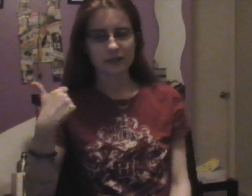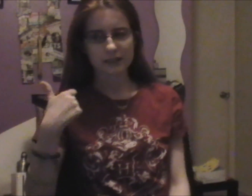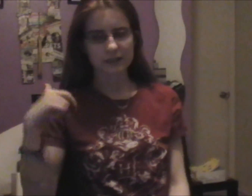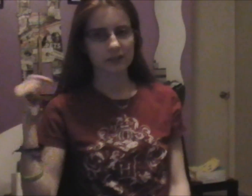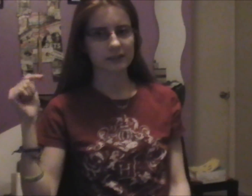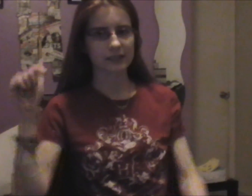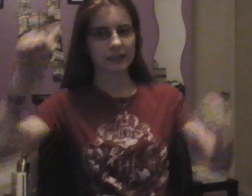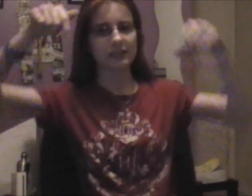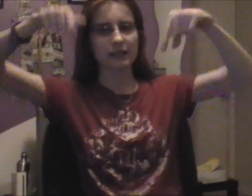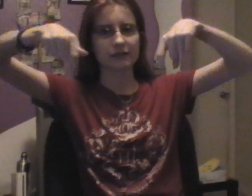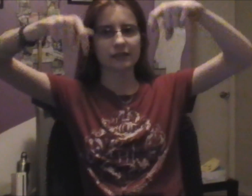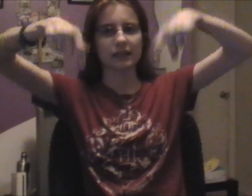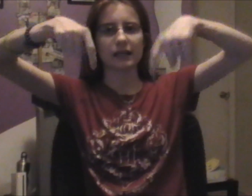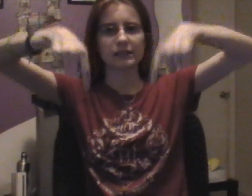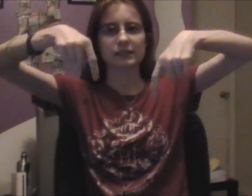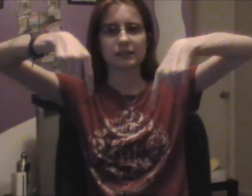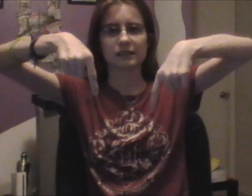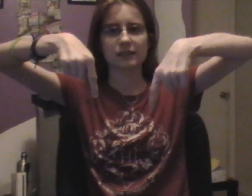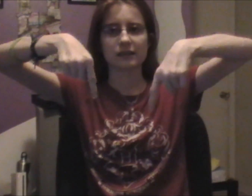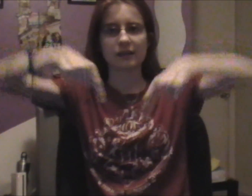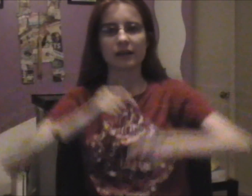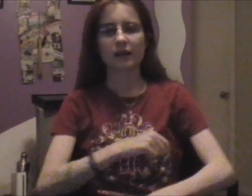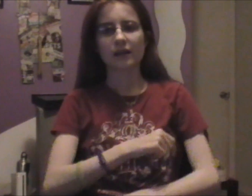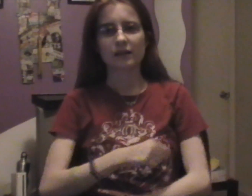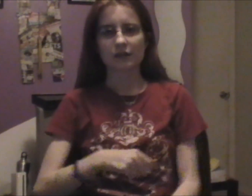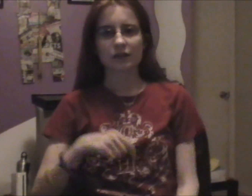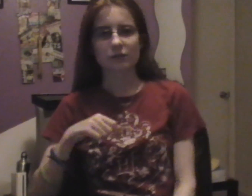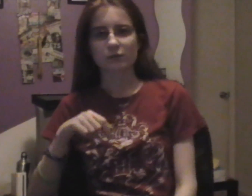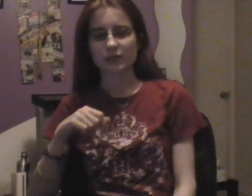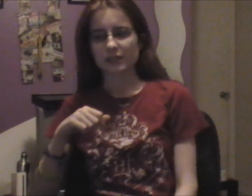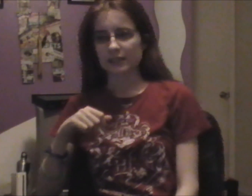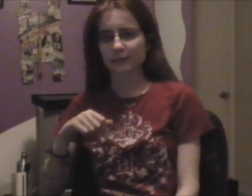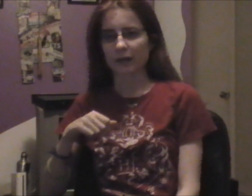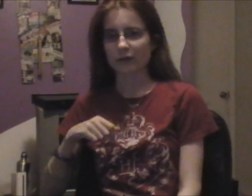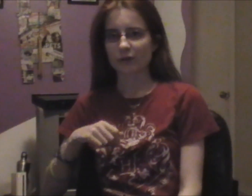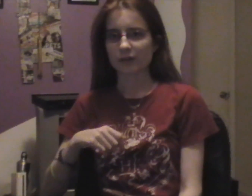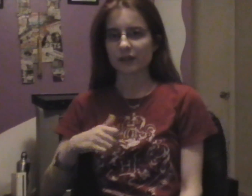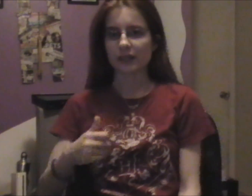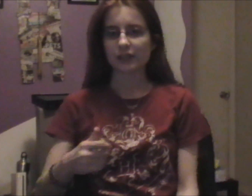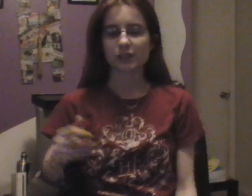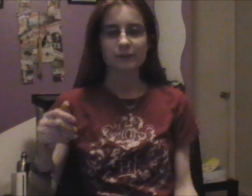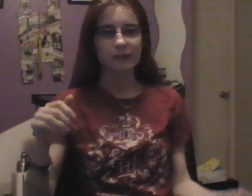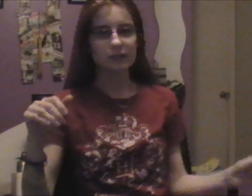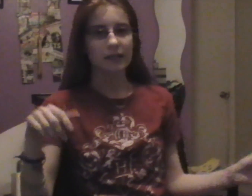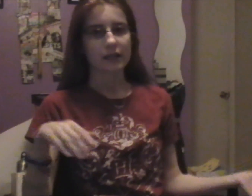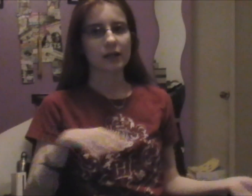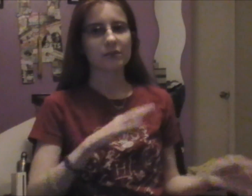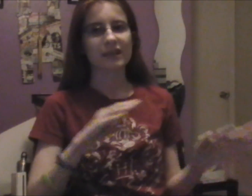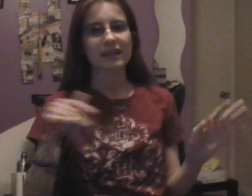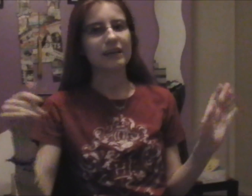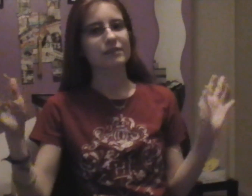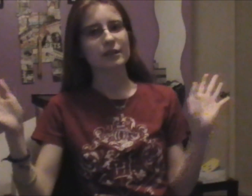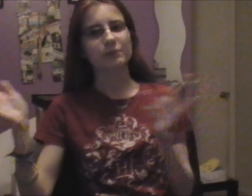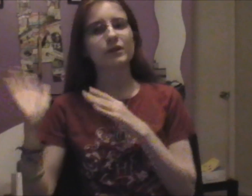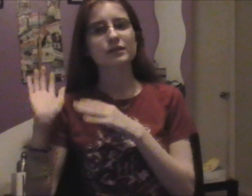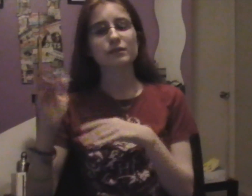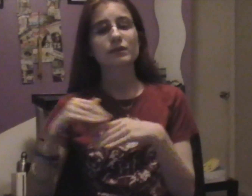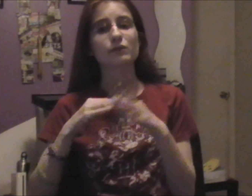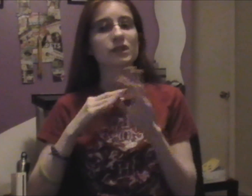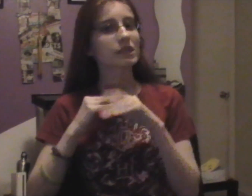You guys, I'll see down in that, which is piratequeennina at gmail.com. And then I have another personal one, which